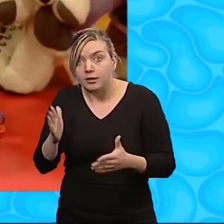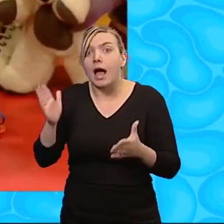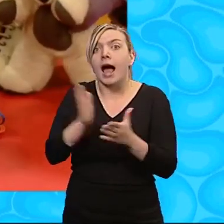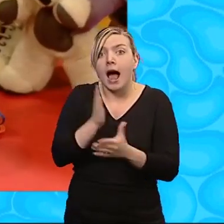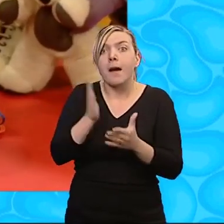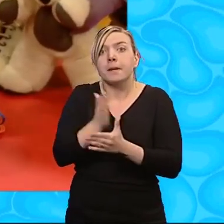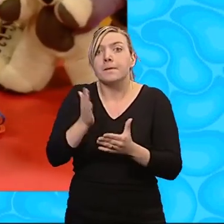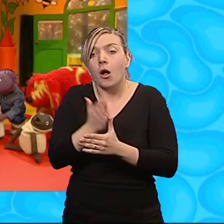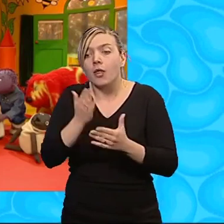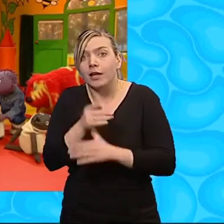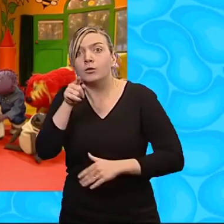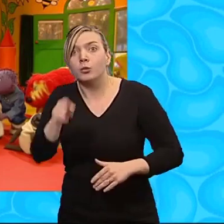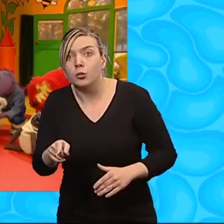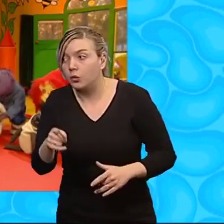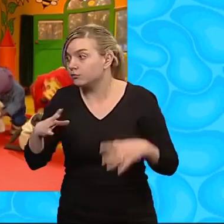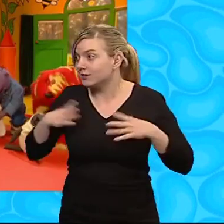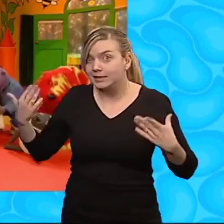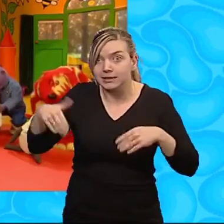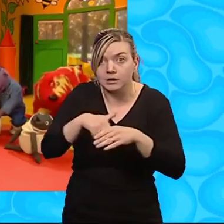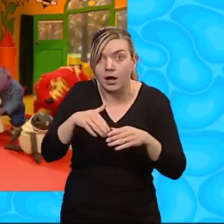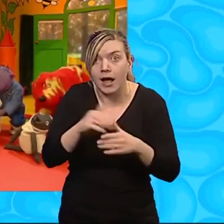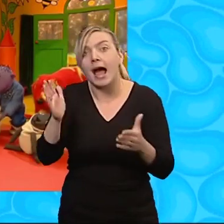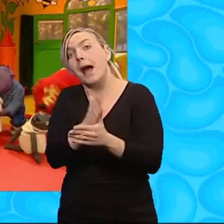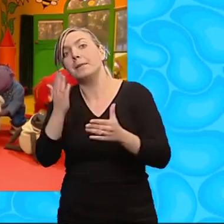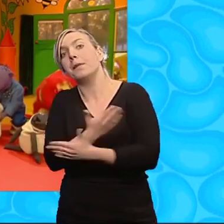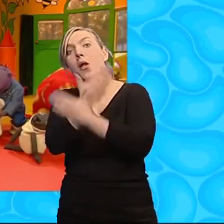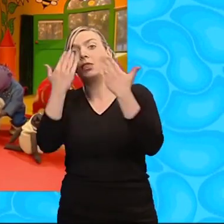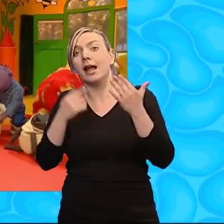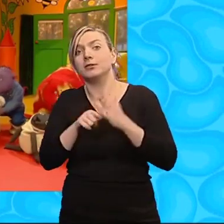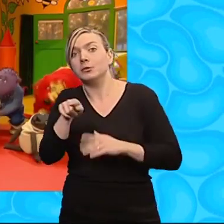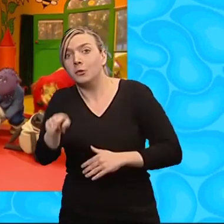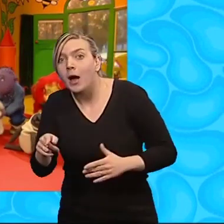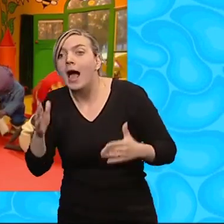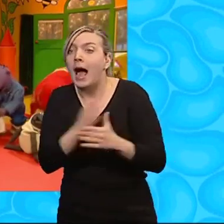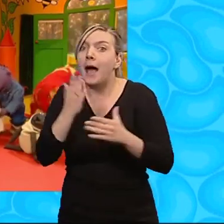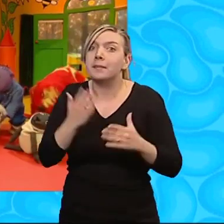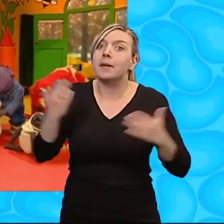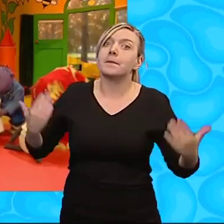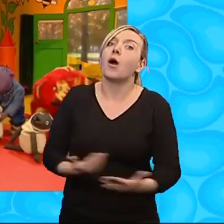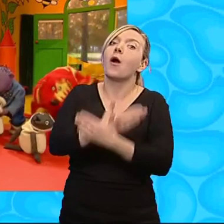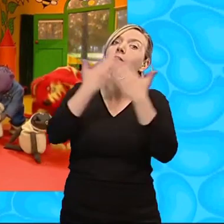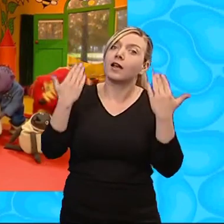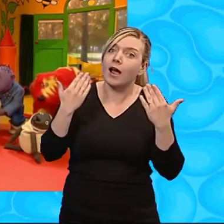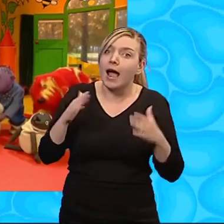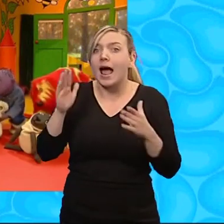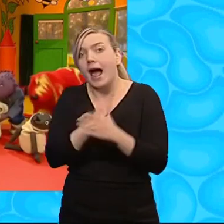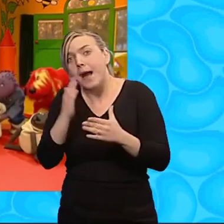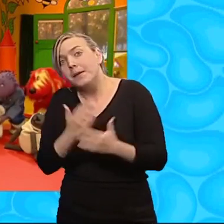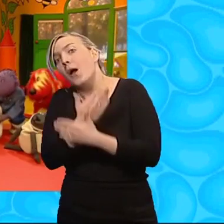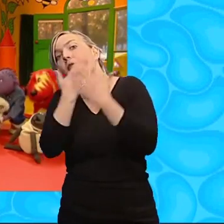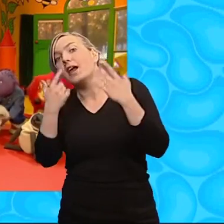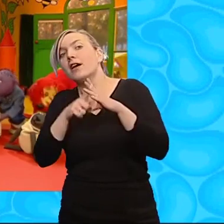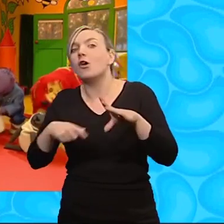Birthday to you! Join in! Happy Birthday to you! Happy Birthday to you! Rocky!